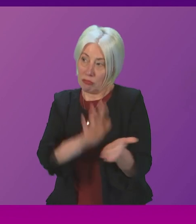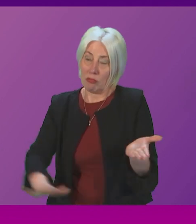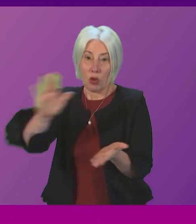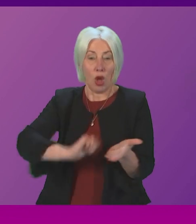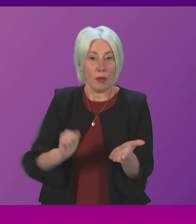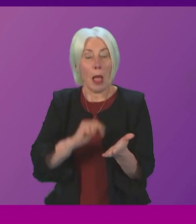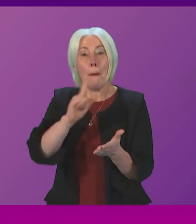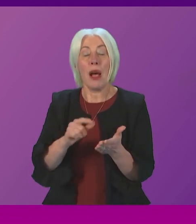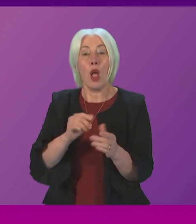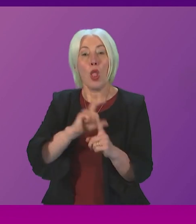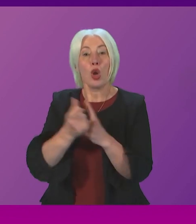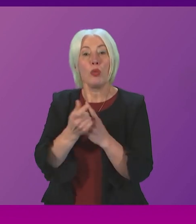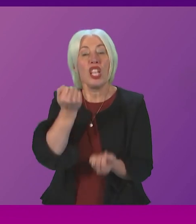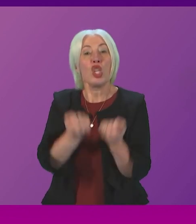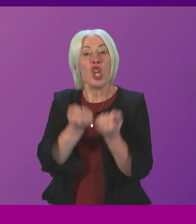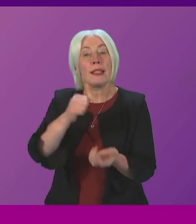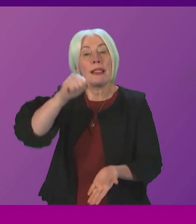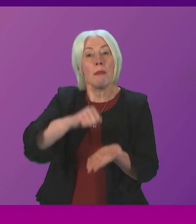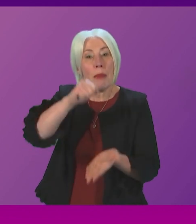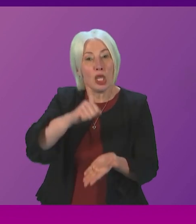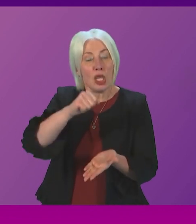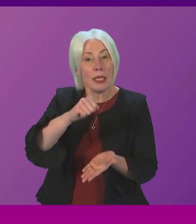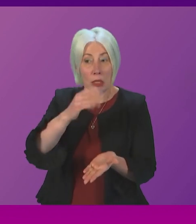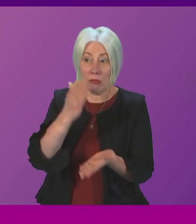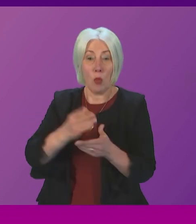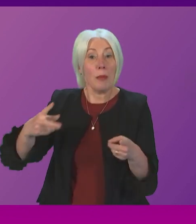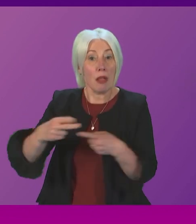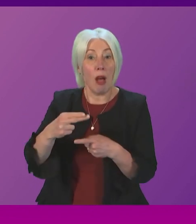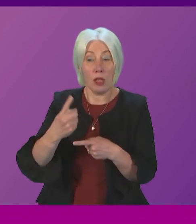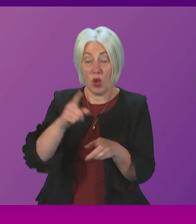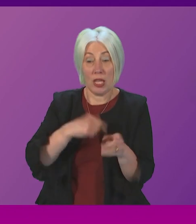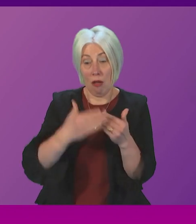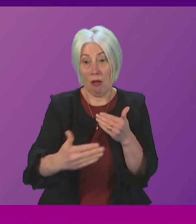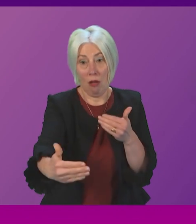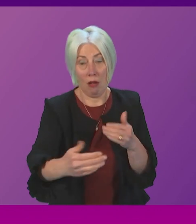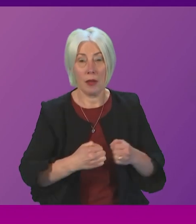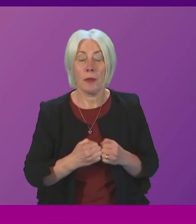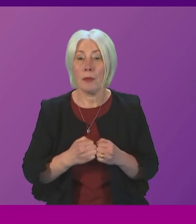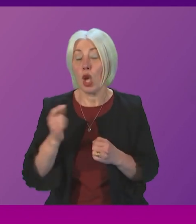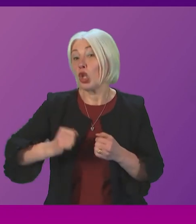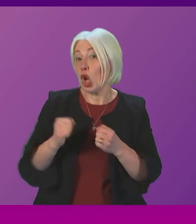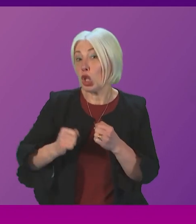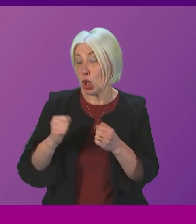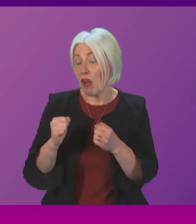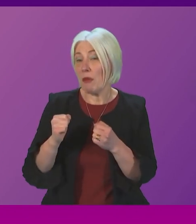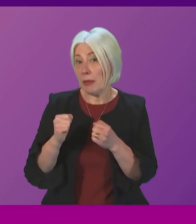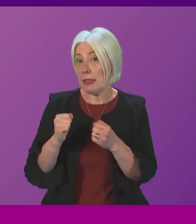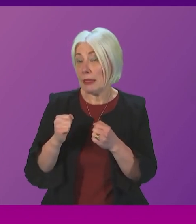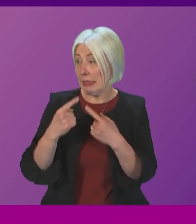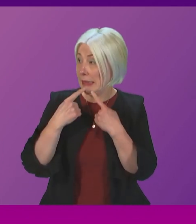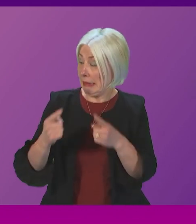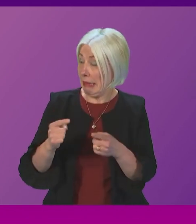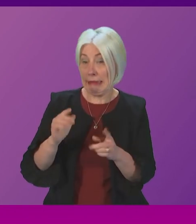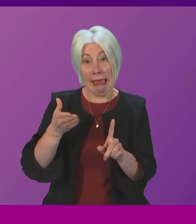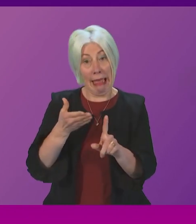justice budget is facing real terms cuts over the next year given the Scottish government's stated intention